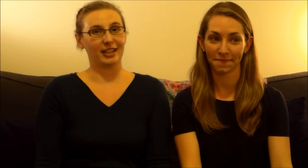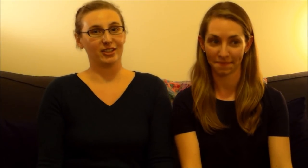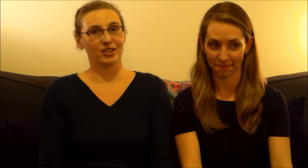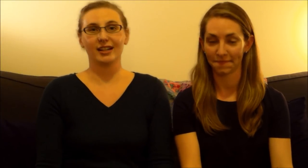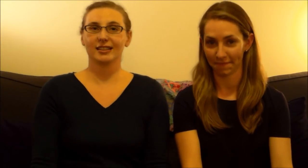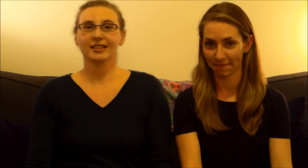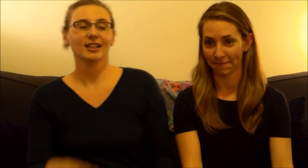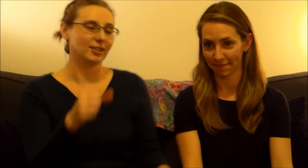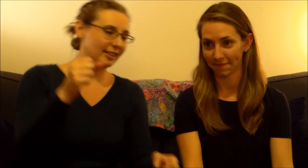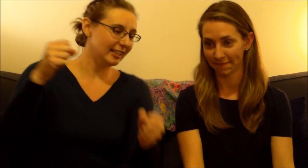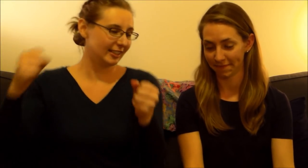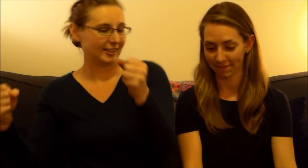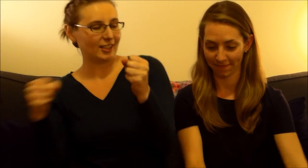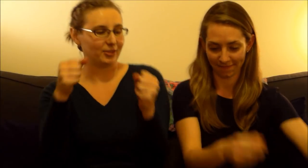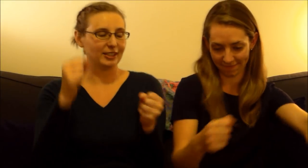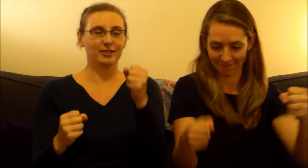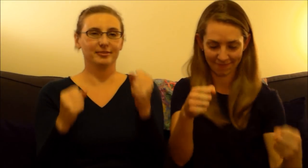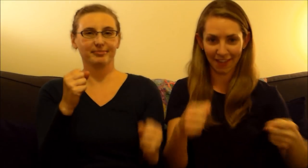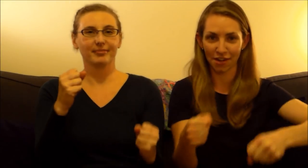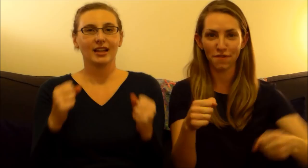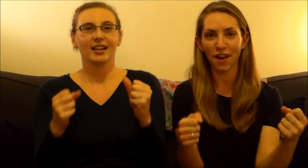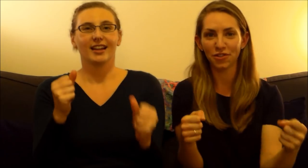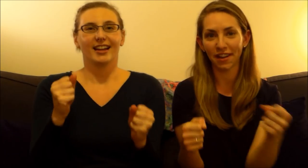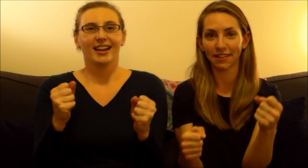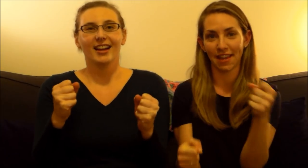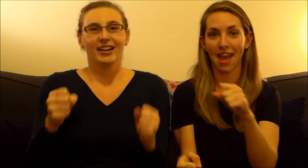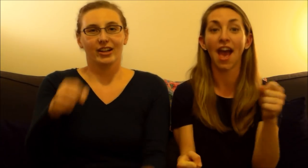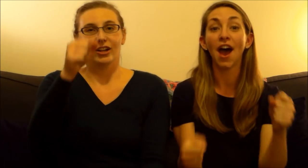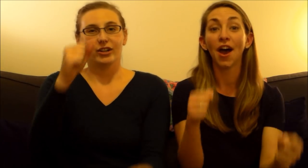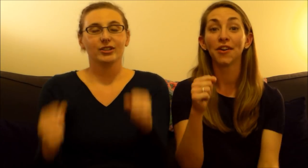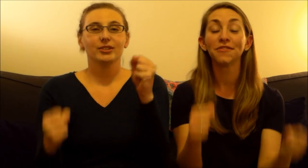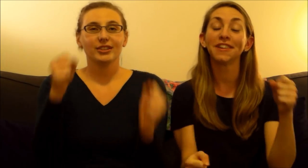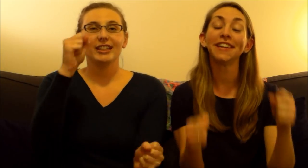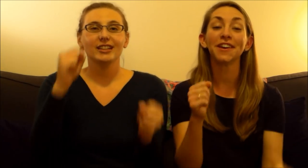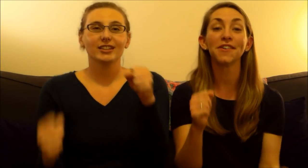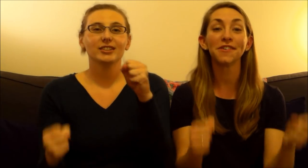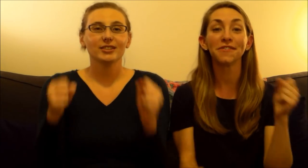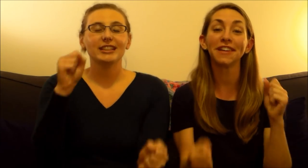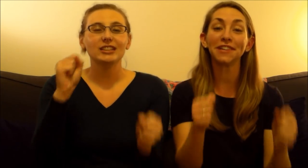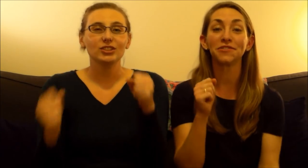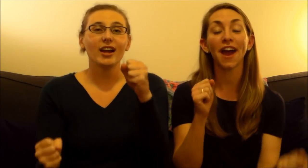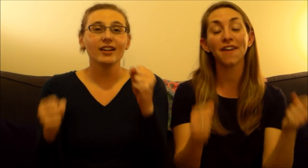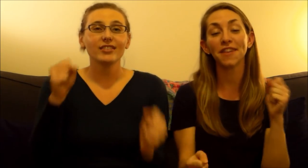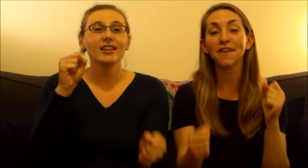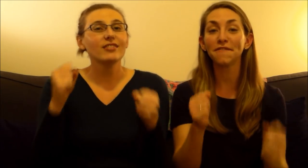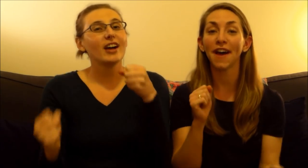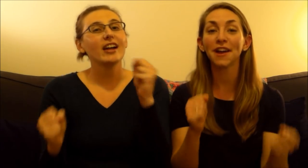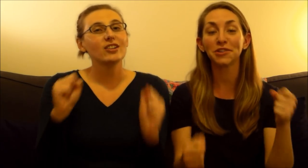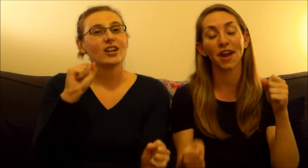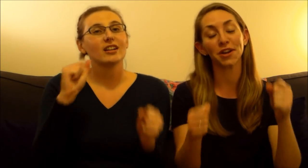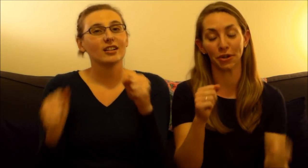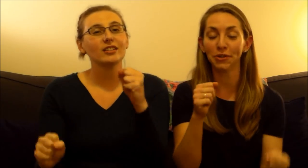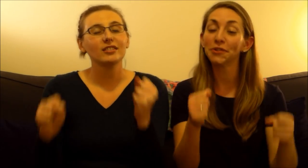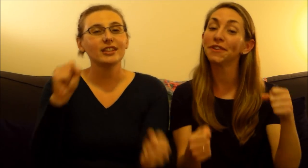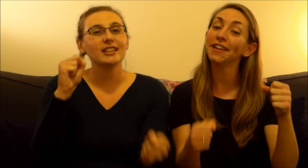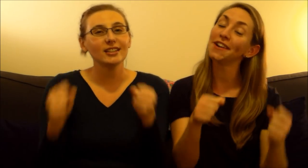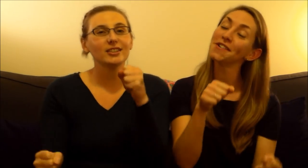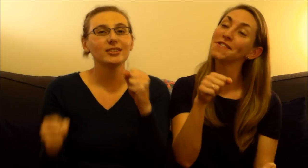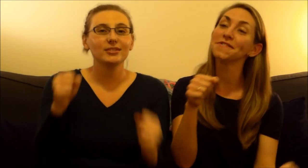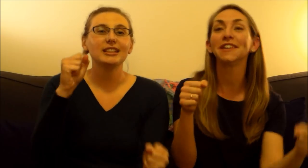Fire Truck. Ready? Here we go. Getting your fire trucks. Hurry, hurry. Drive the fire truck. Hurry, hurry.